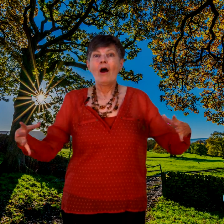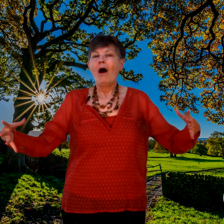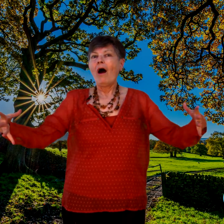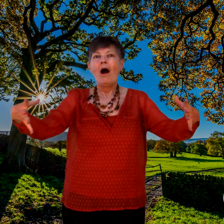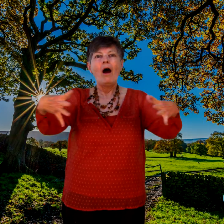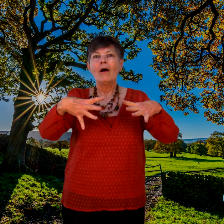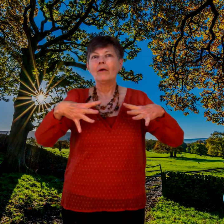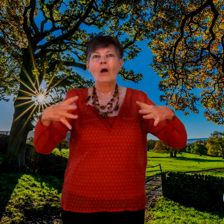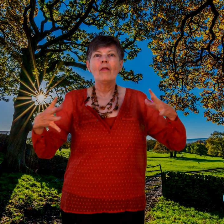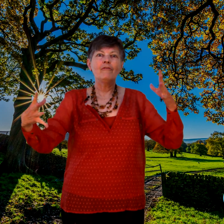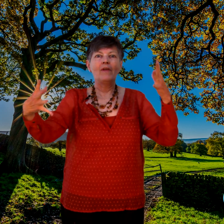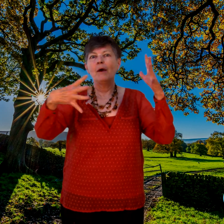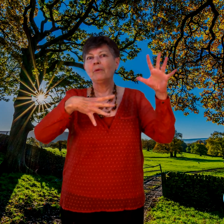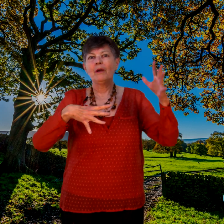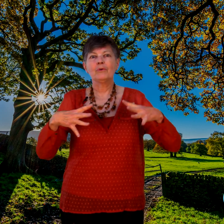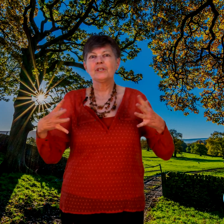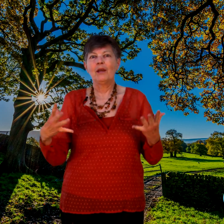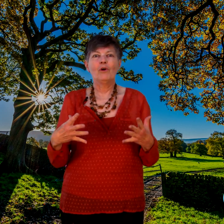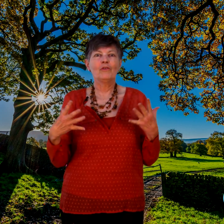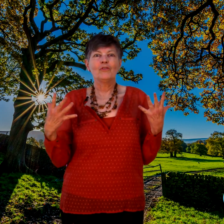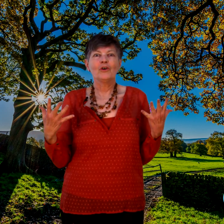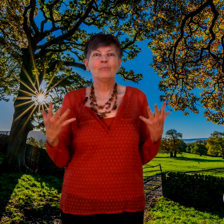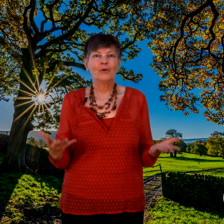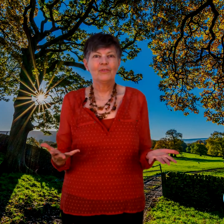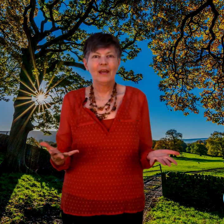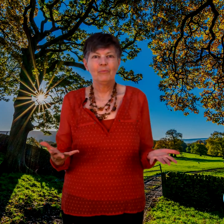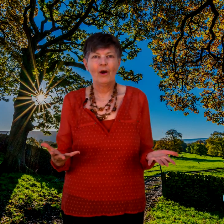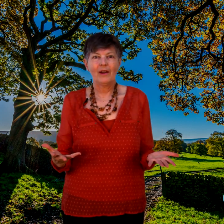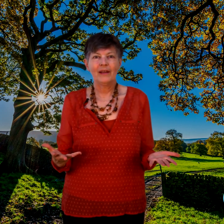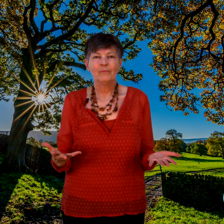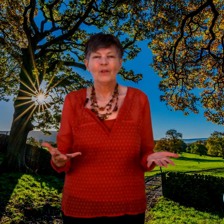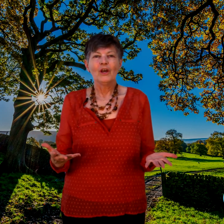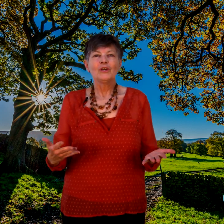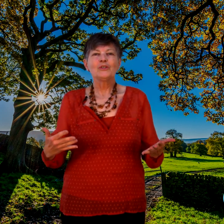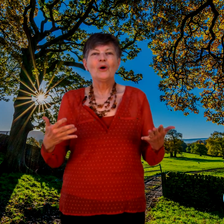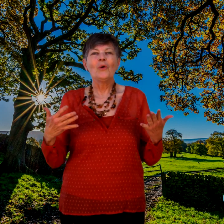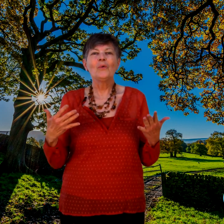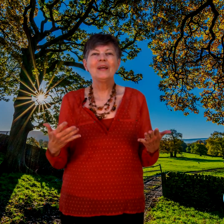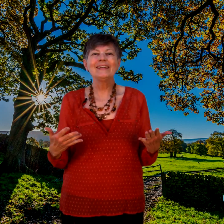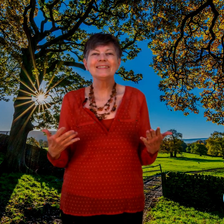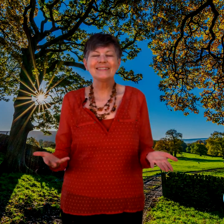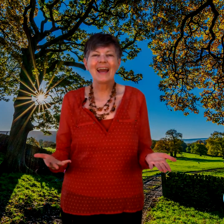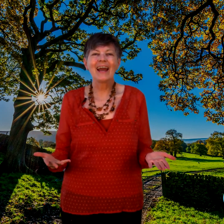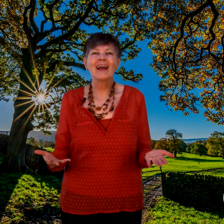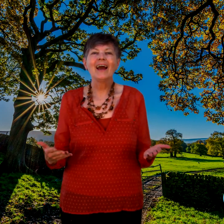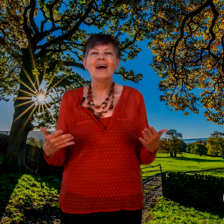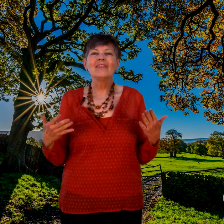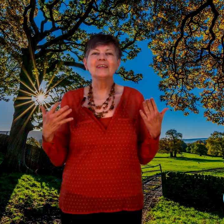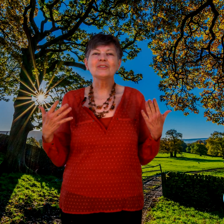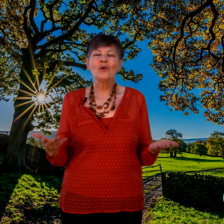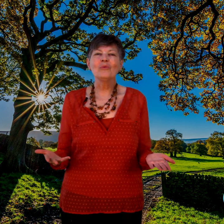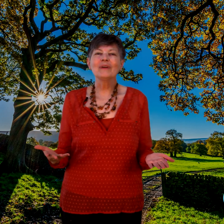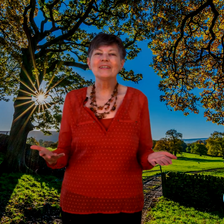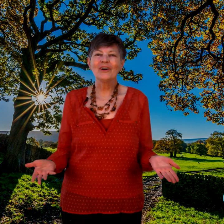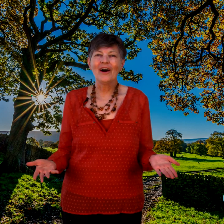all, all the family members came over for her birthday party. So we sang, this old McDonald